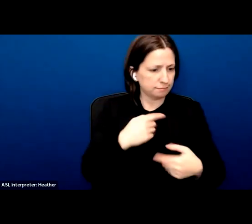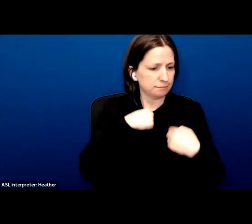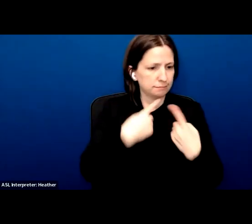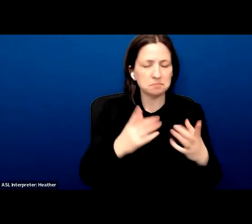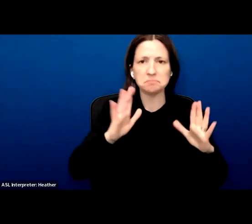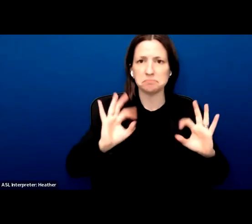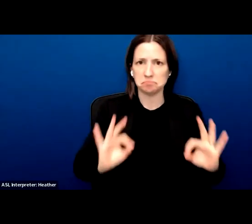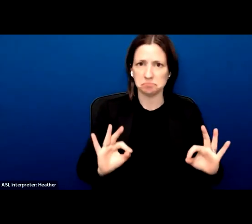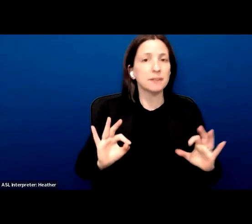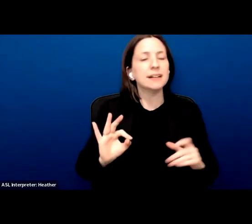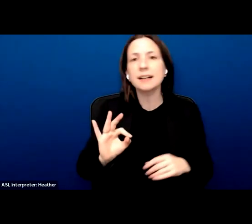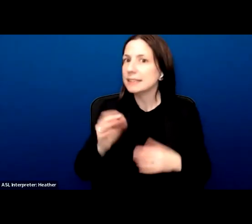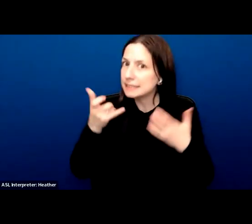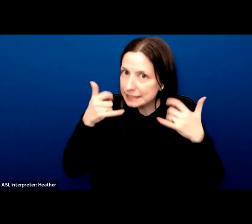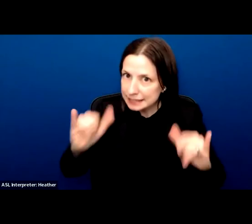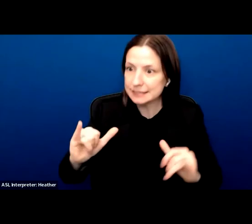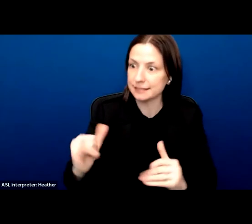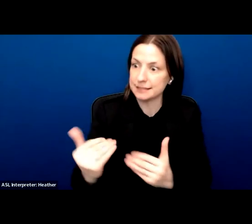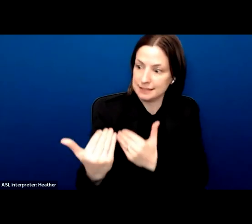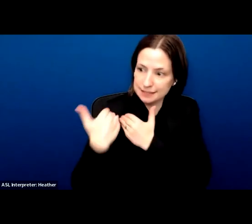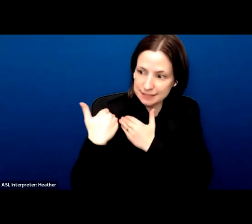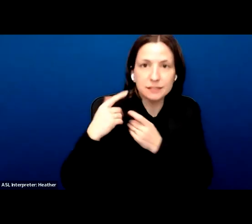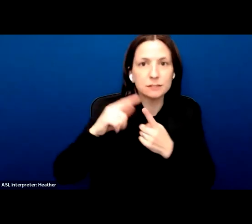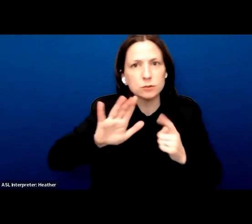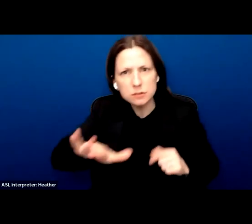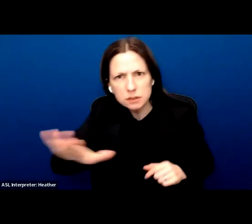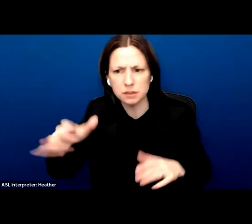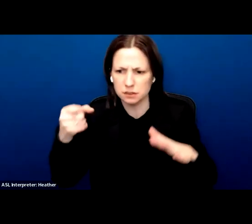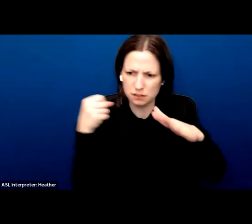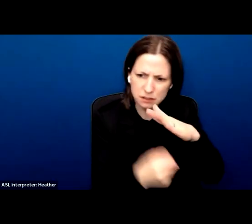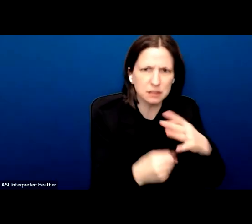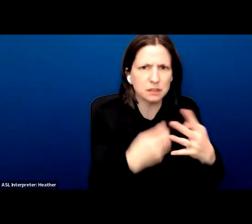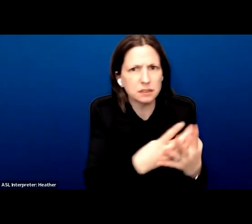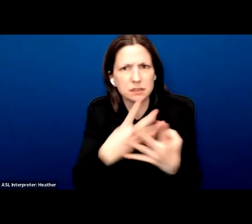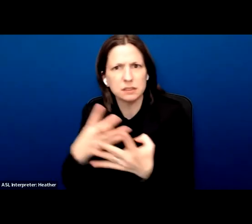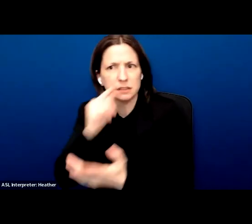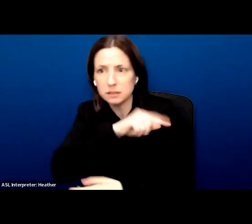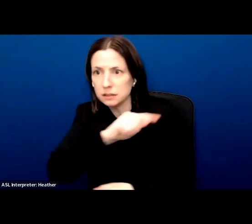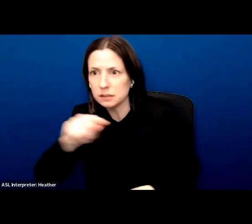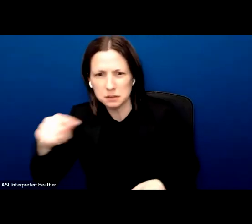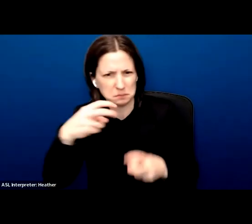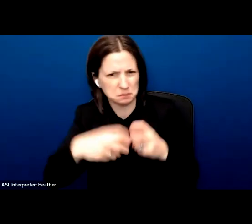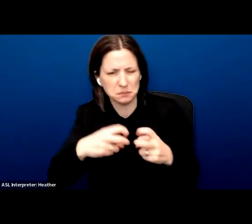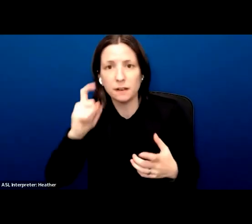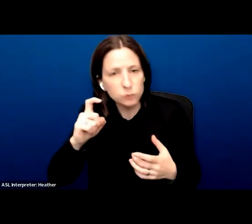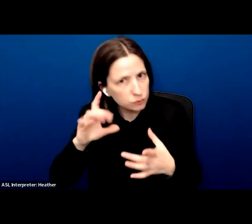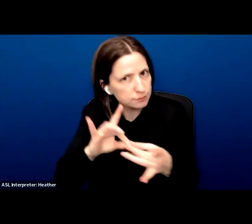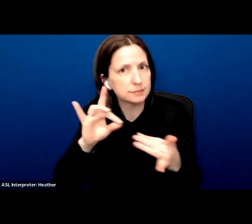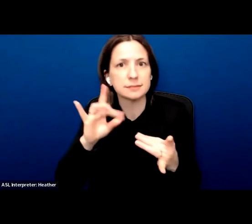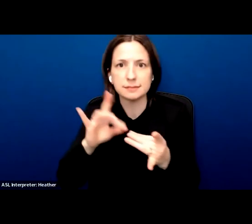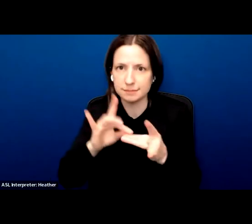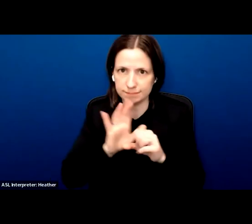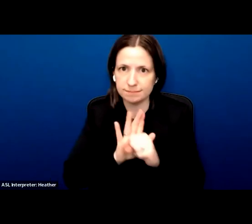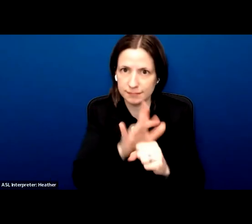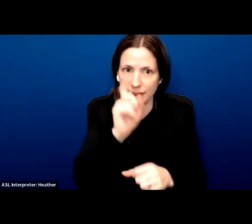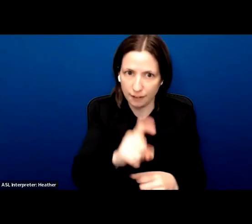immigration detention that we're talking about tonight. You also might hear about something called the Canada Safe Third Agreement.